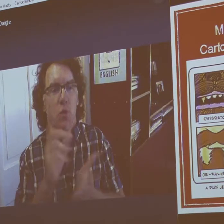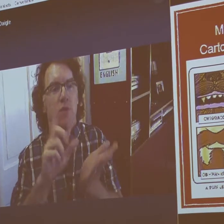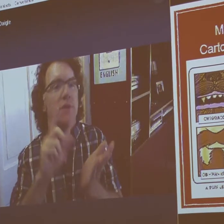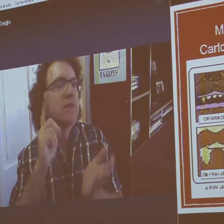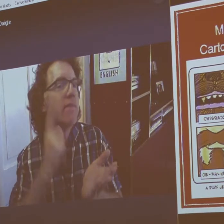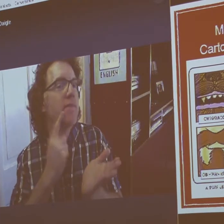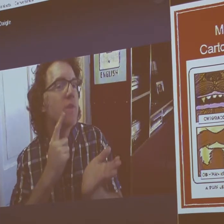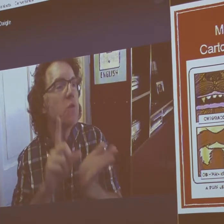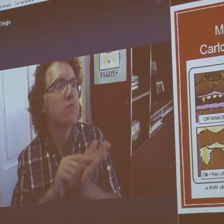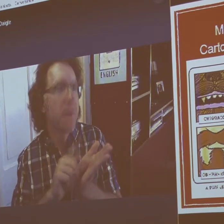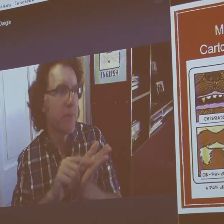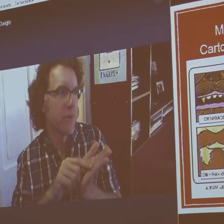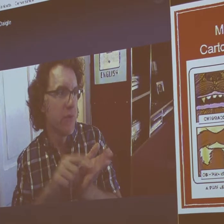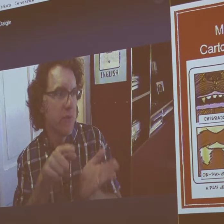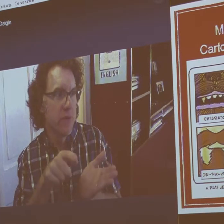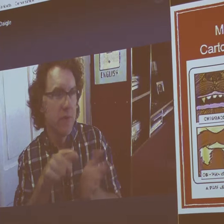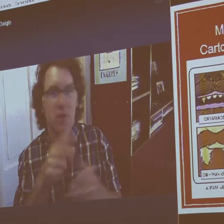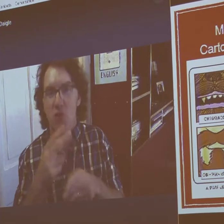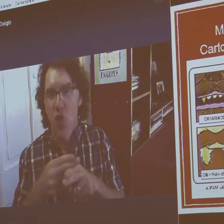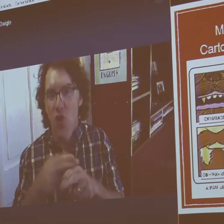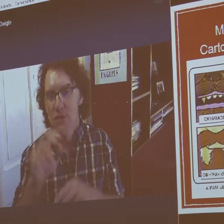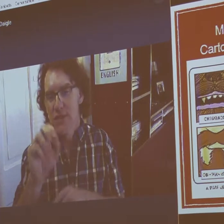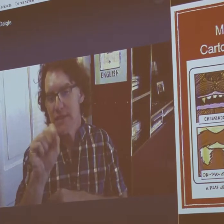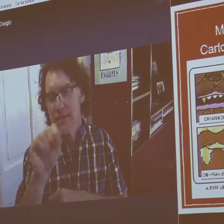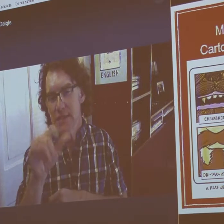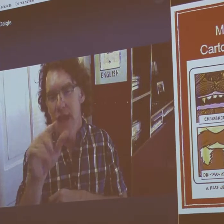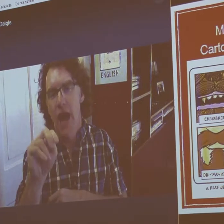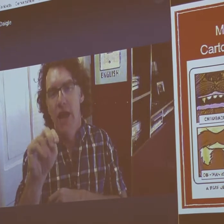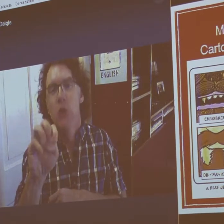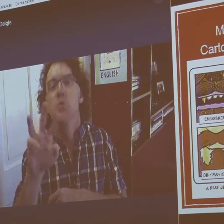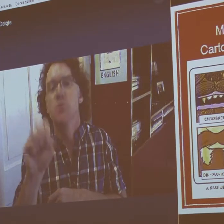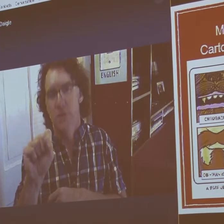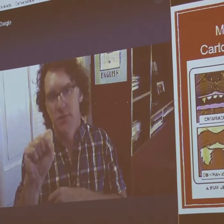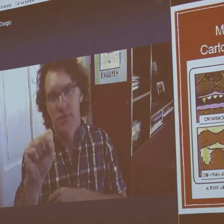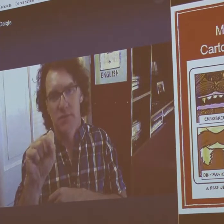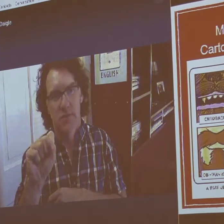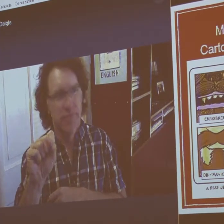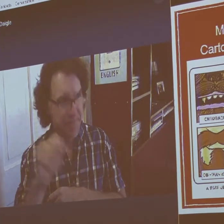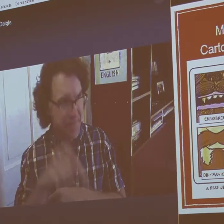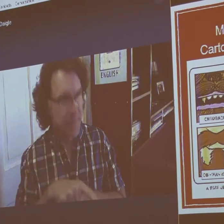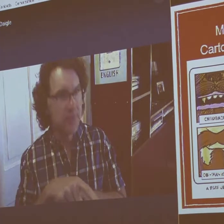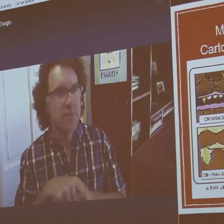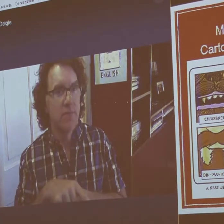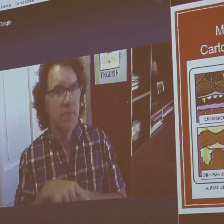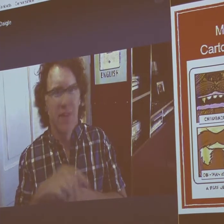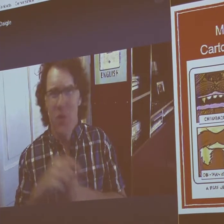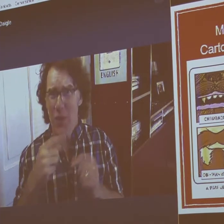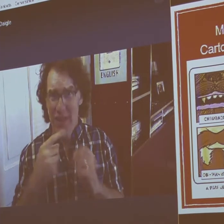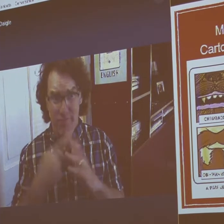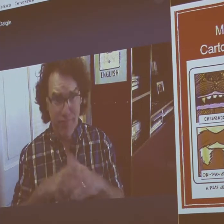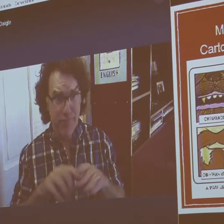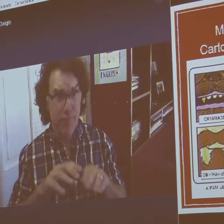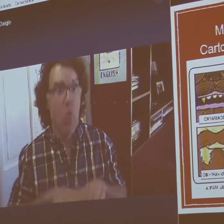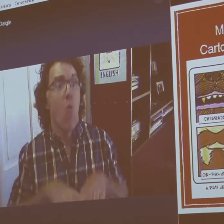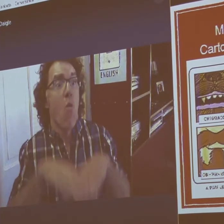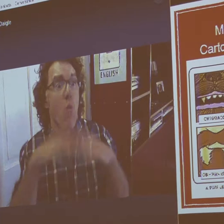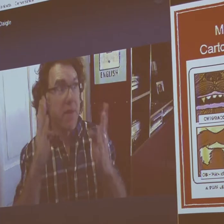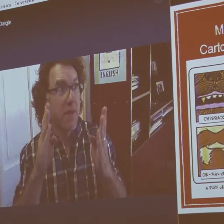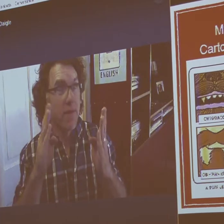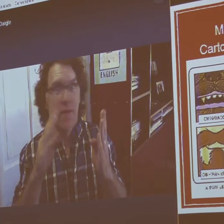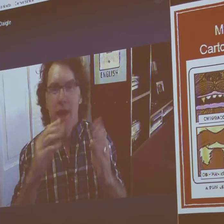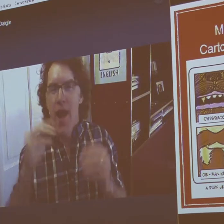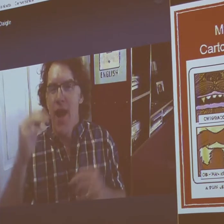We developed a new deaf newspaper. That organization was called, and the newspaper was called Sign News.